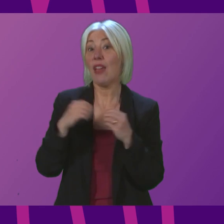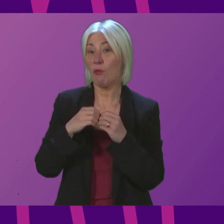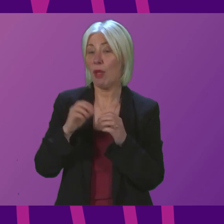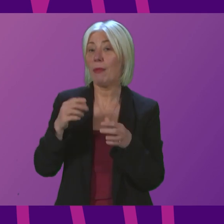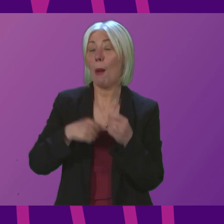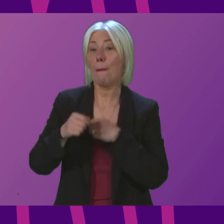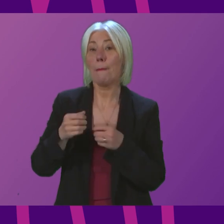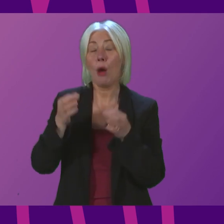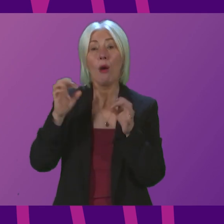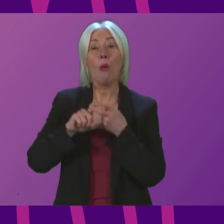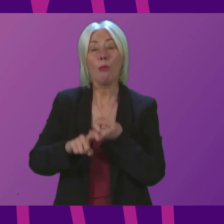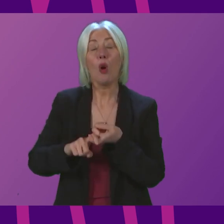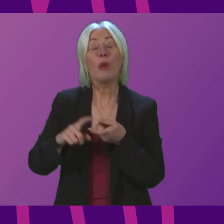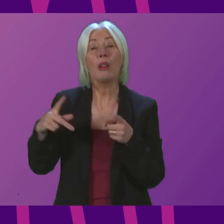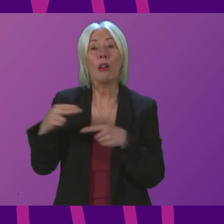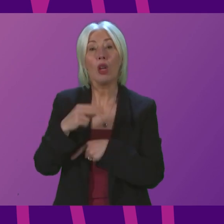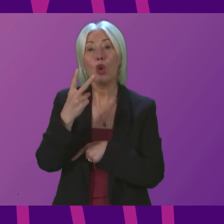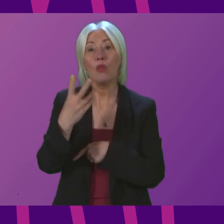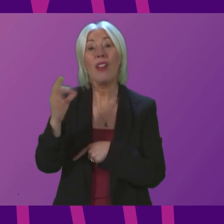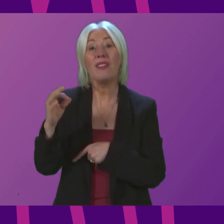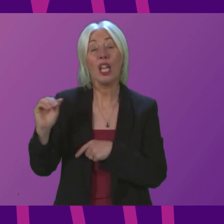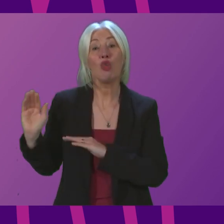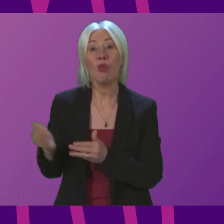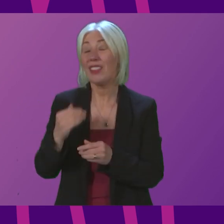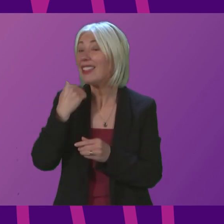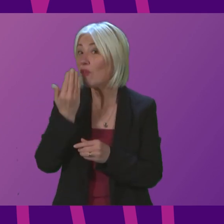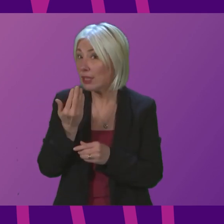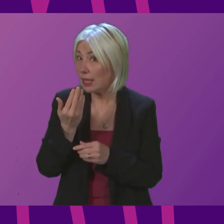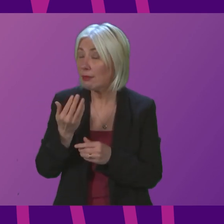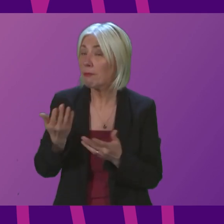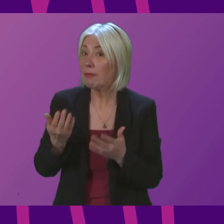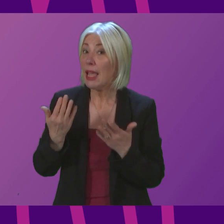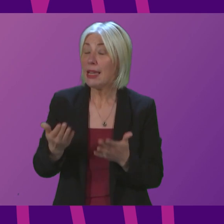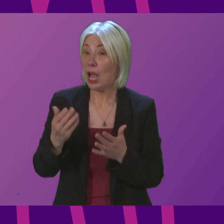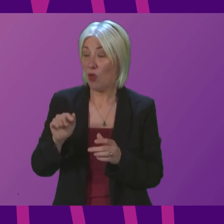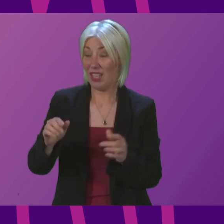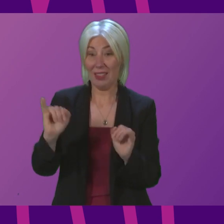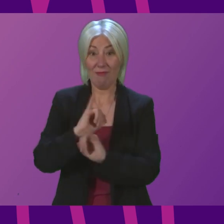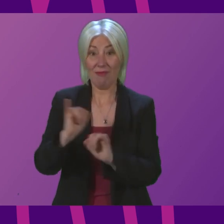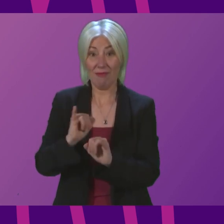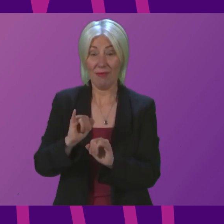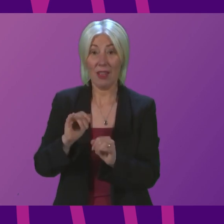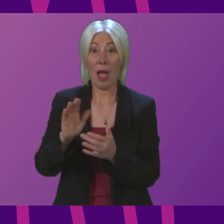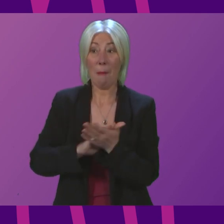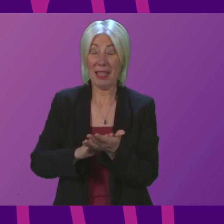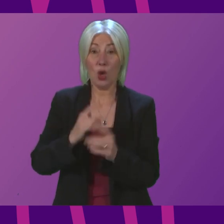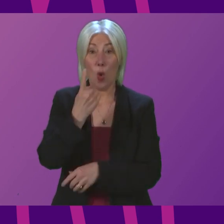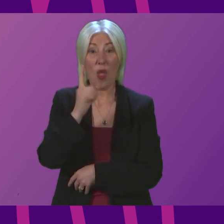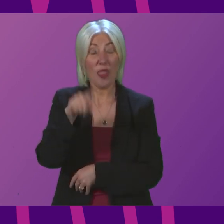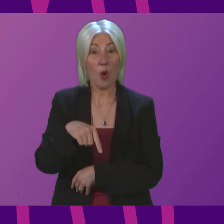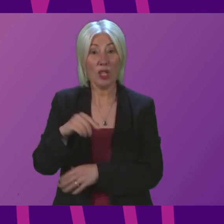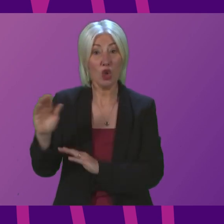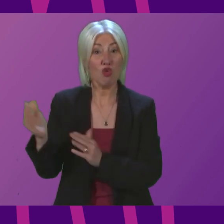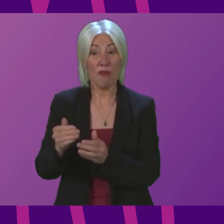cut of 250 services a day and this latest chaos it sees that number increase to almost 1,000 services cut